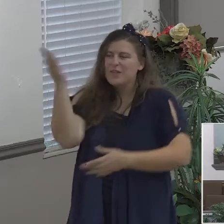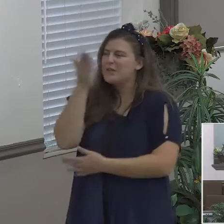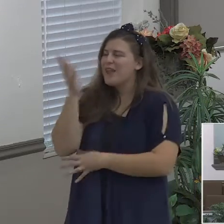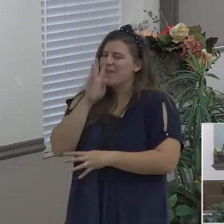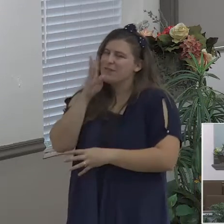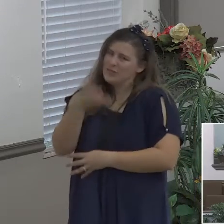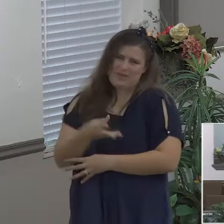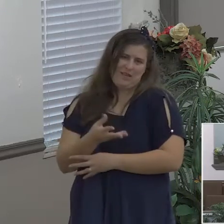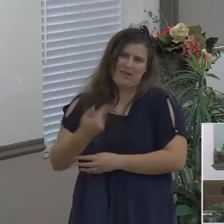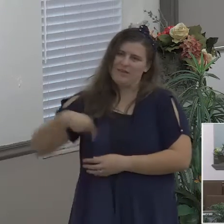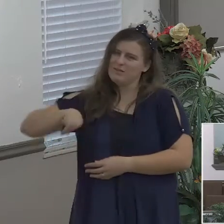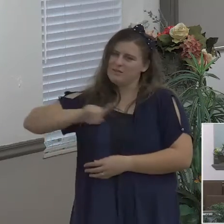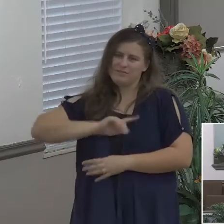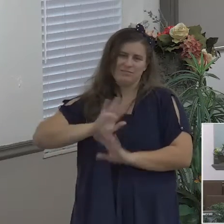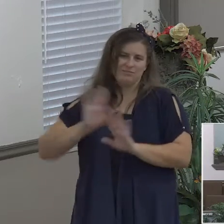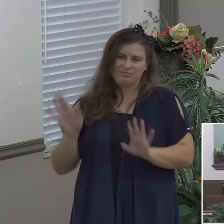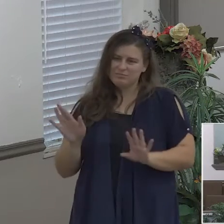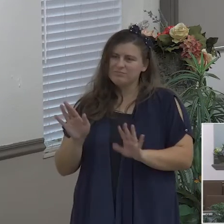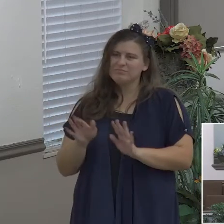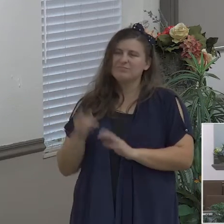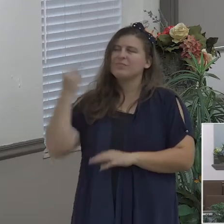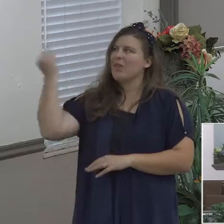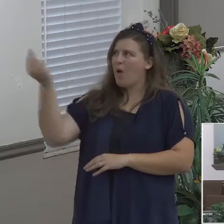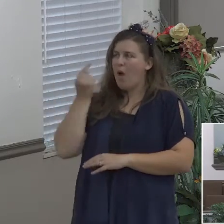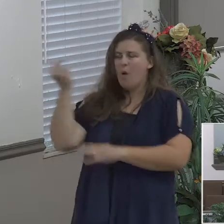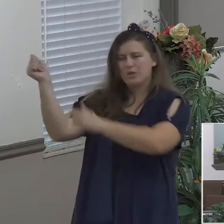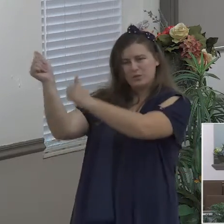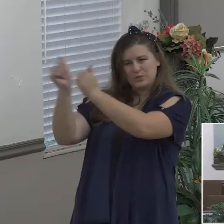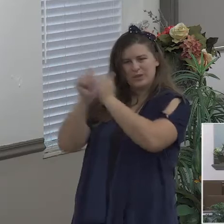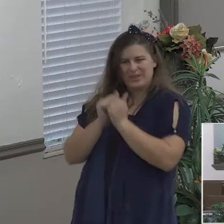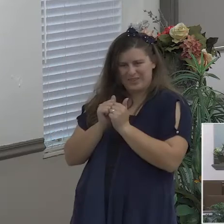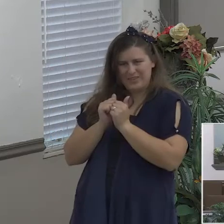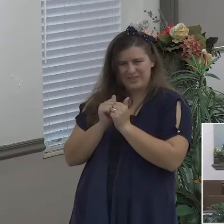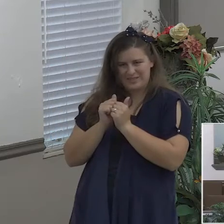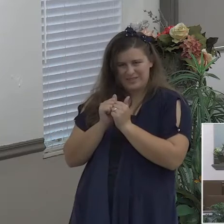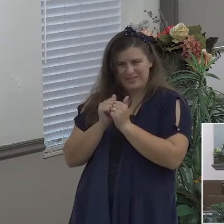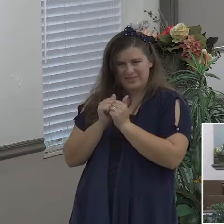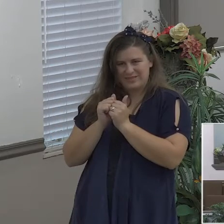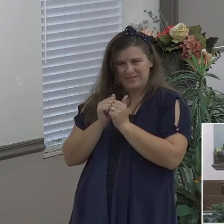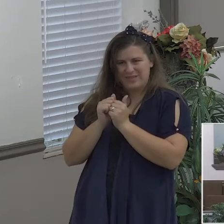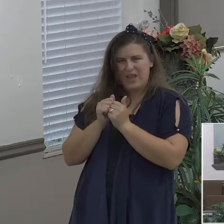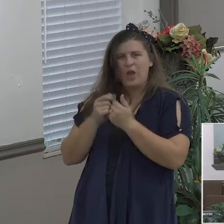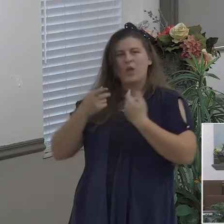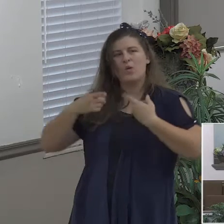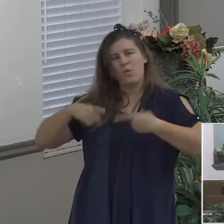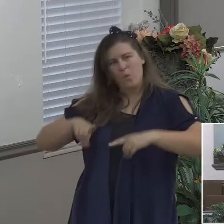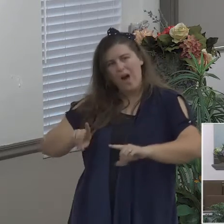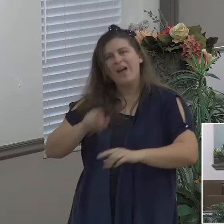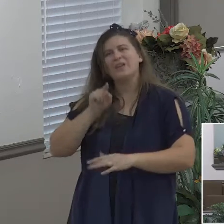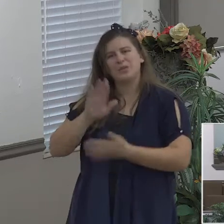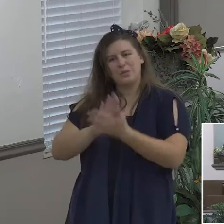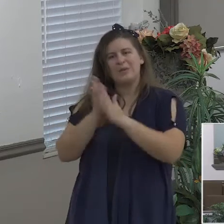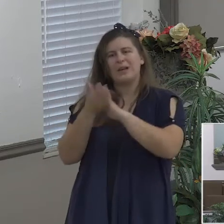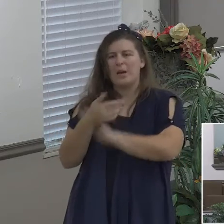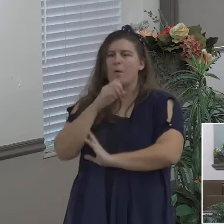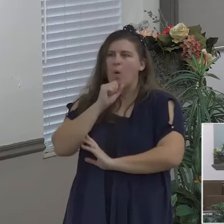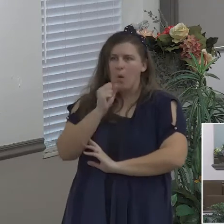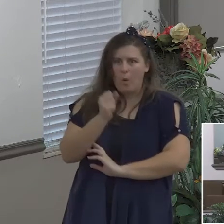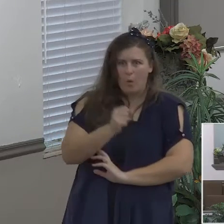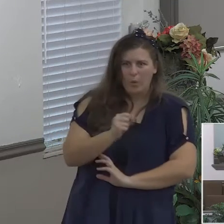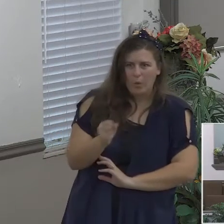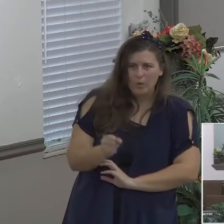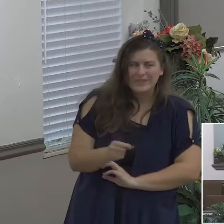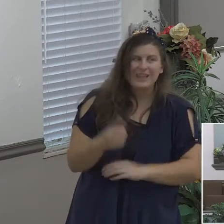and by the way as you get older and young people listen to me as you get older this is going to become